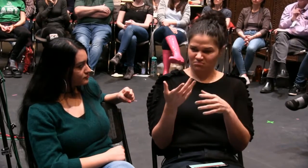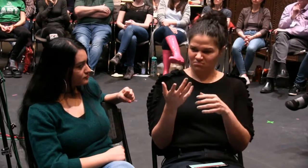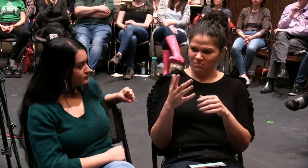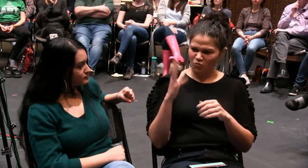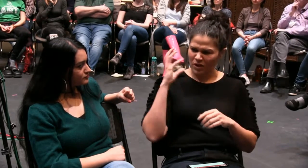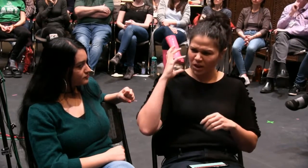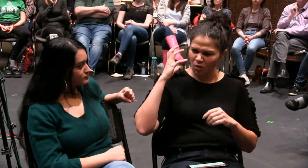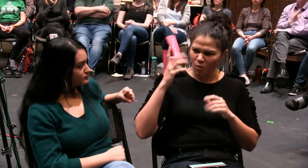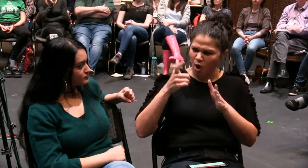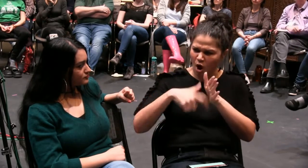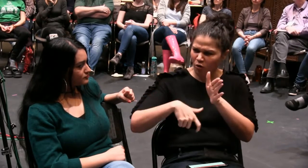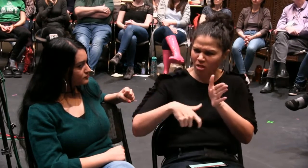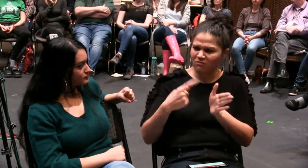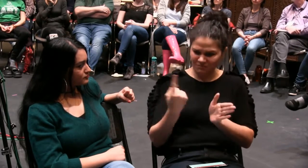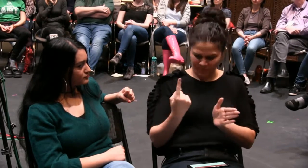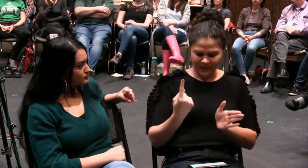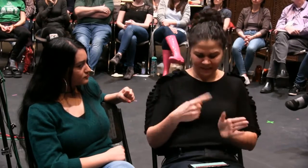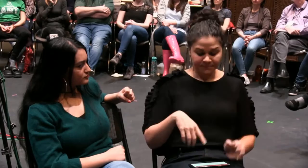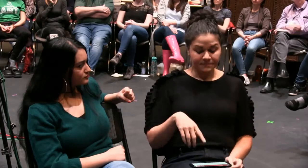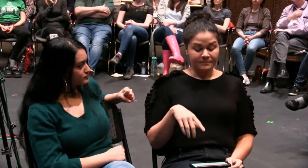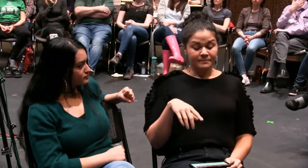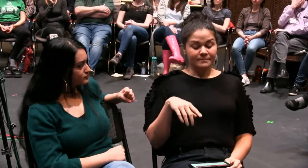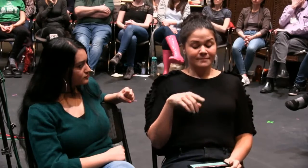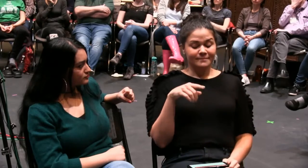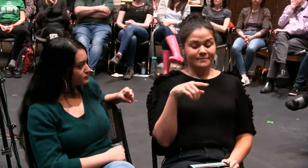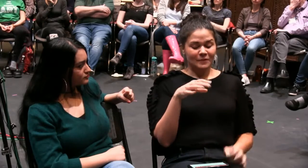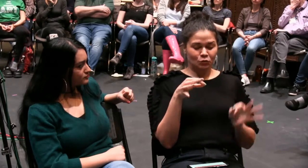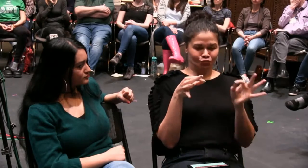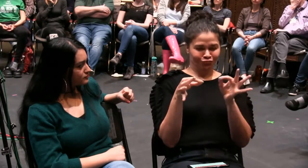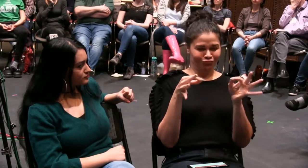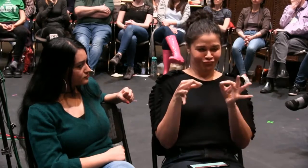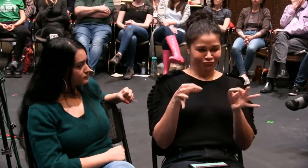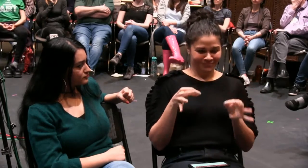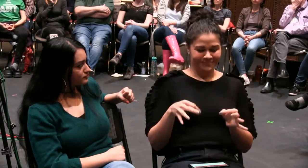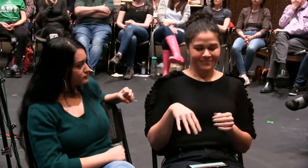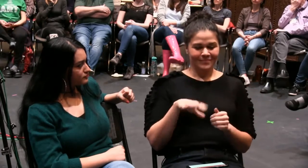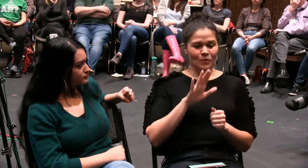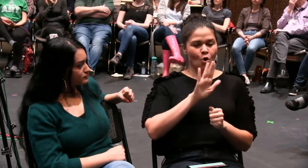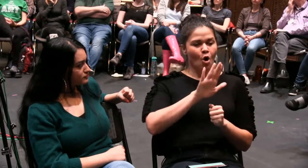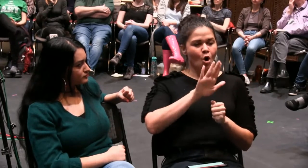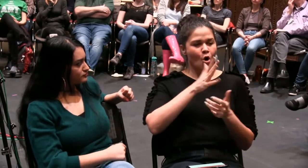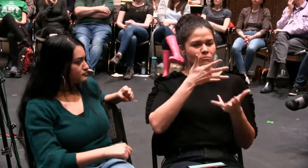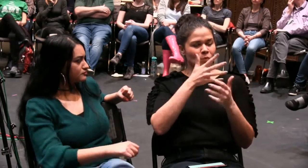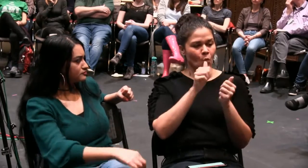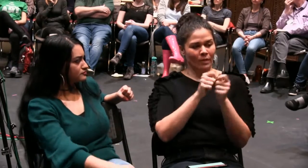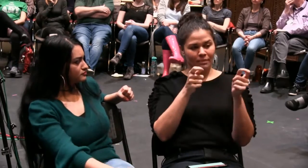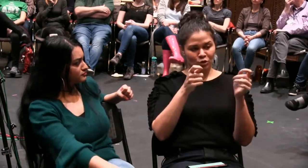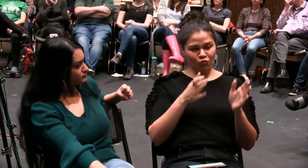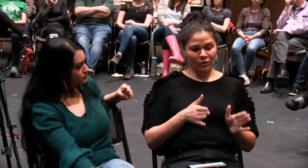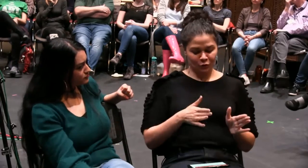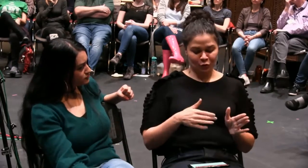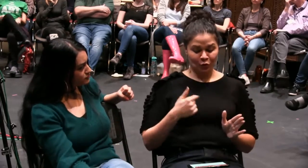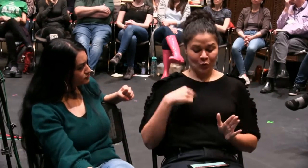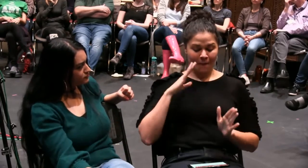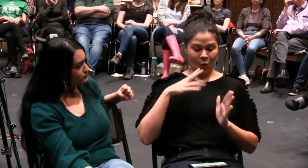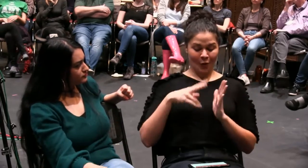And she was interviewed for some type of media outlet, radio or an article.